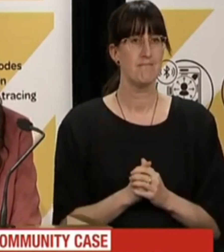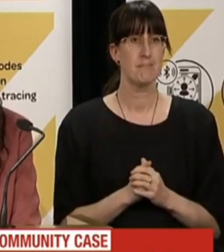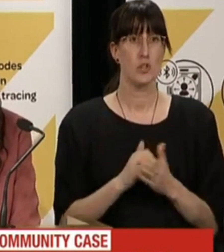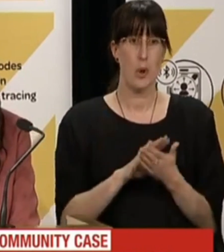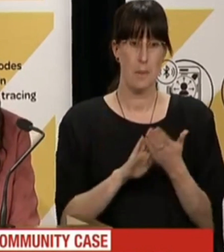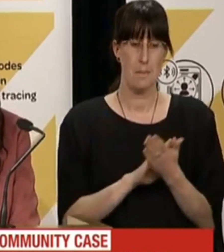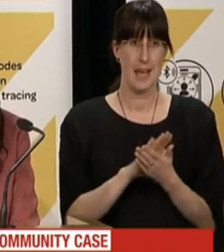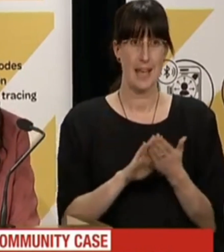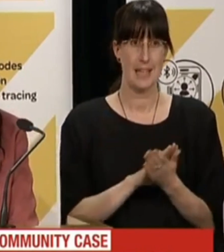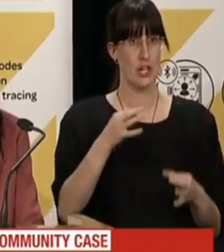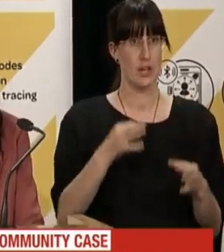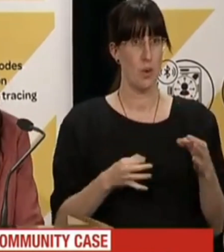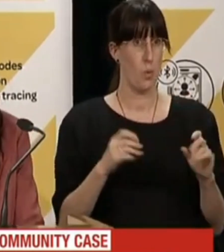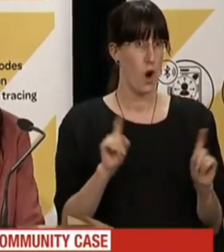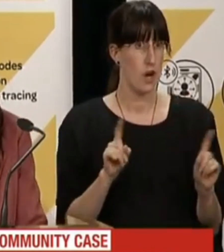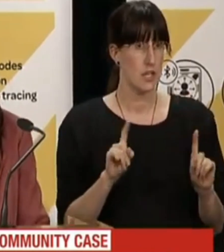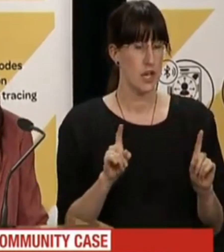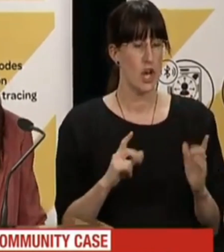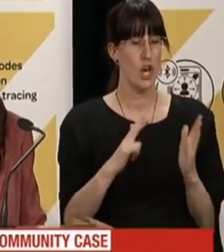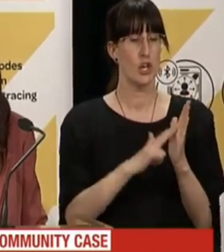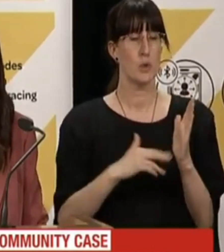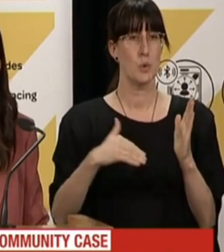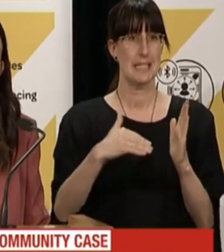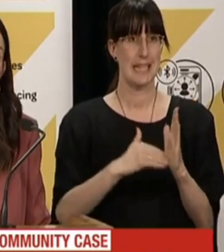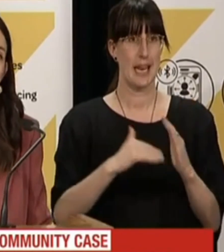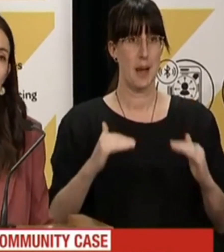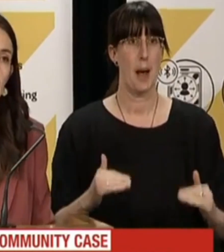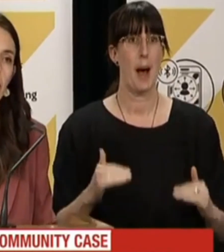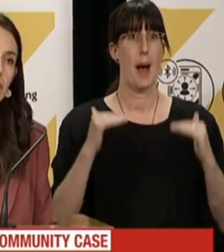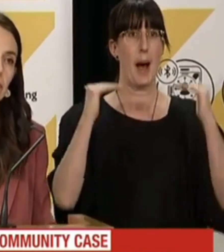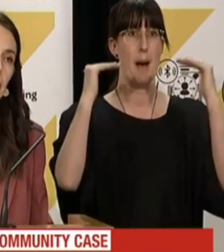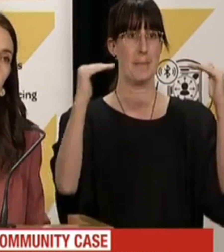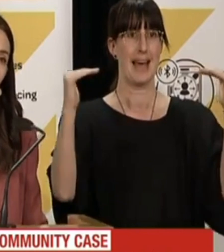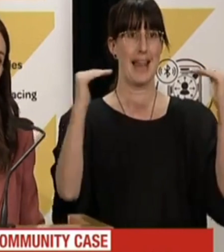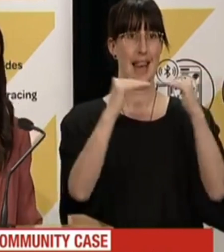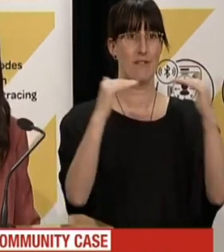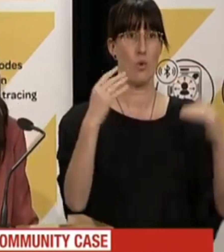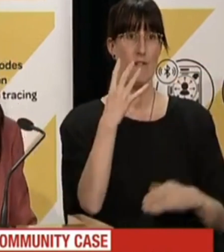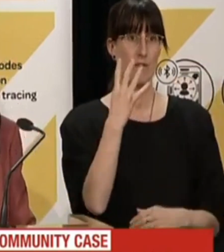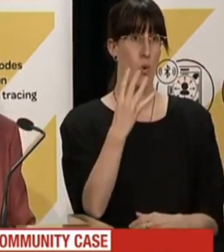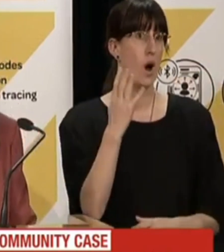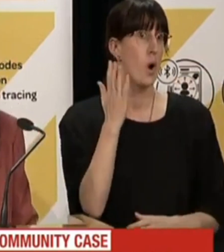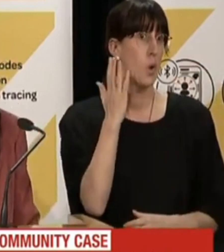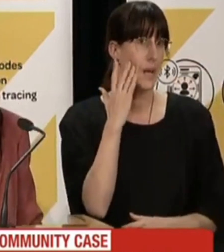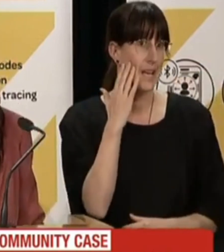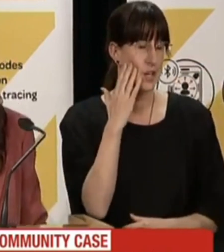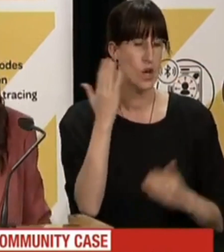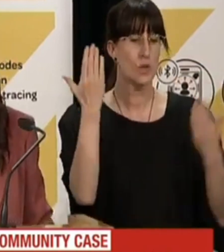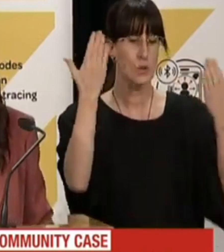to stop the spread. We will move to alert level four from 11.59pm tonight.